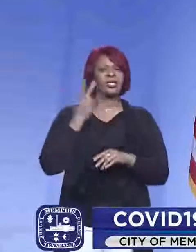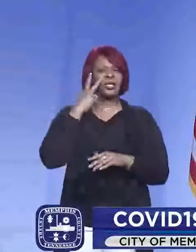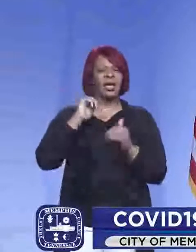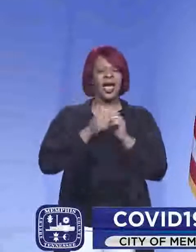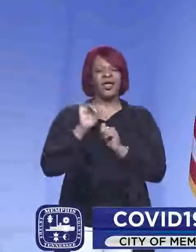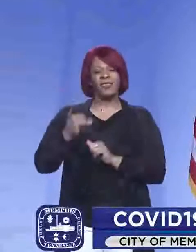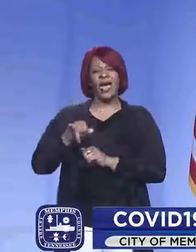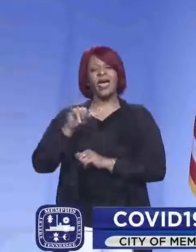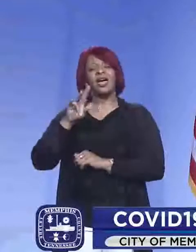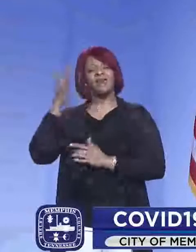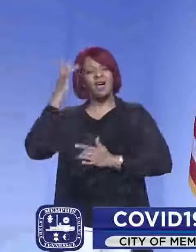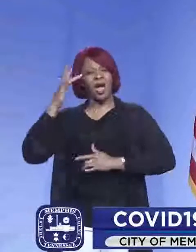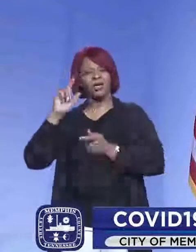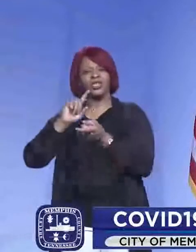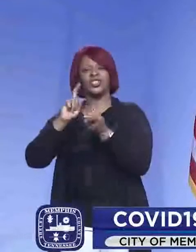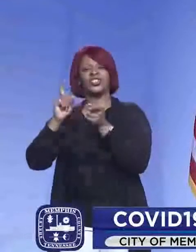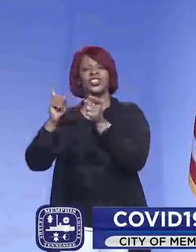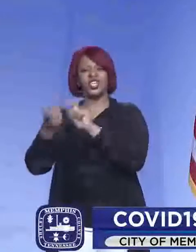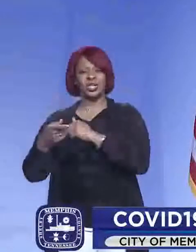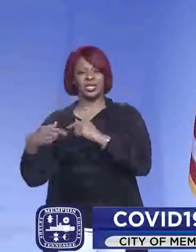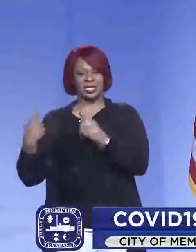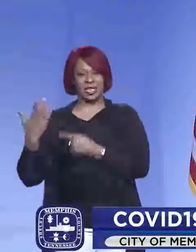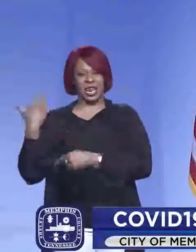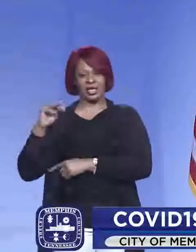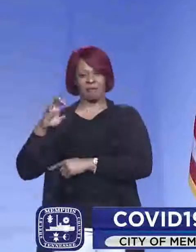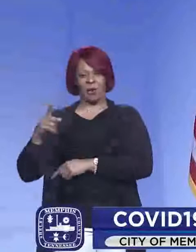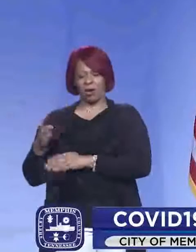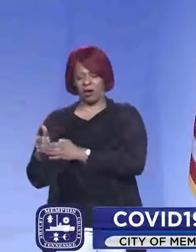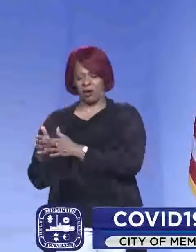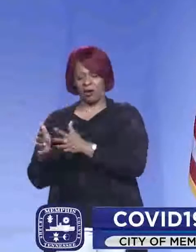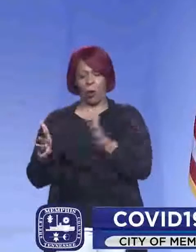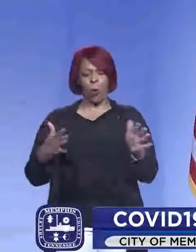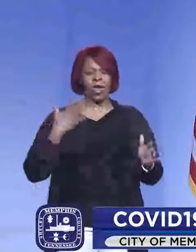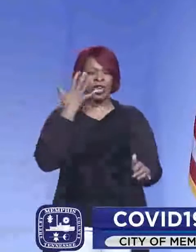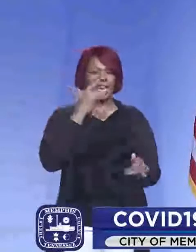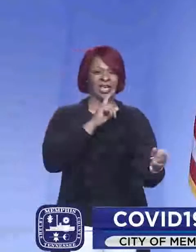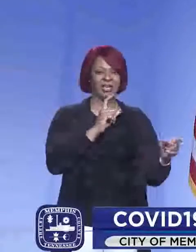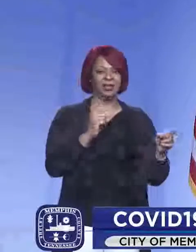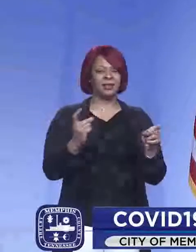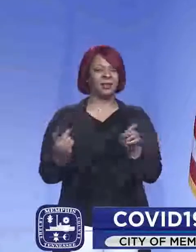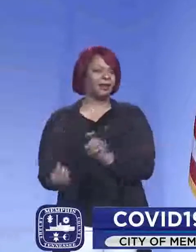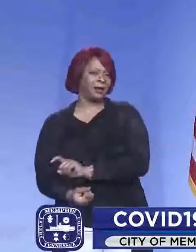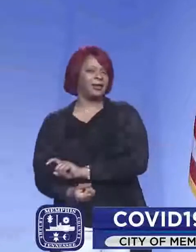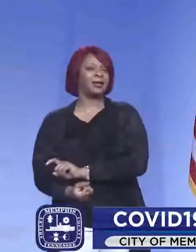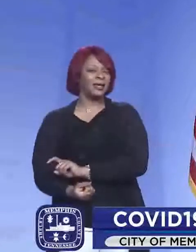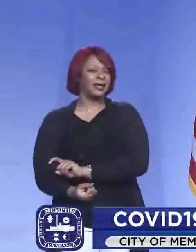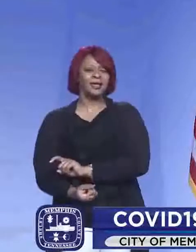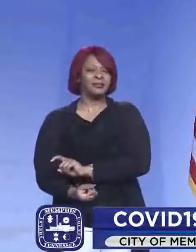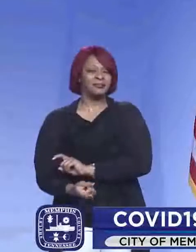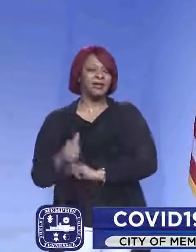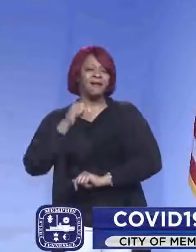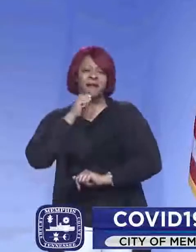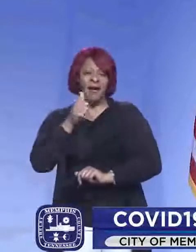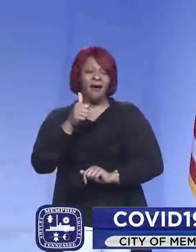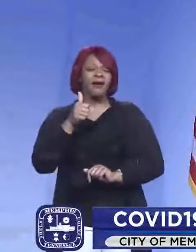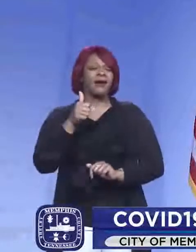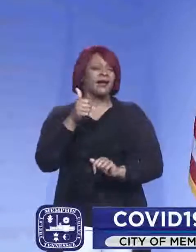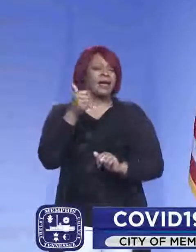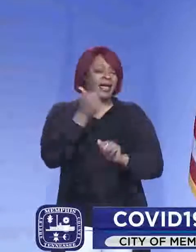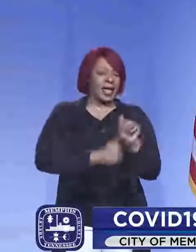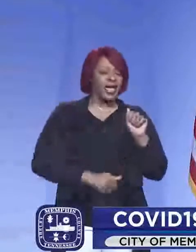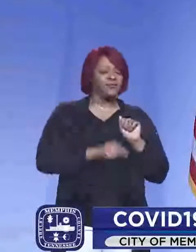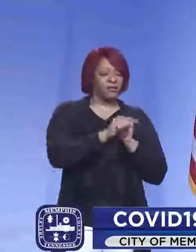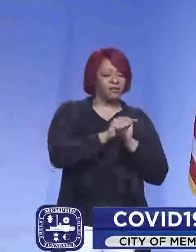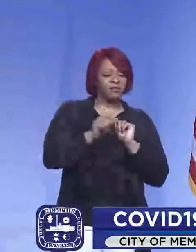how viral strains have changed over time since last March a year ago. And not every not every